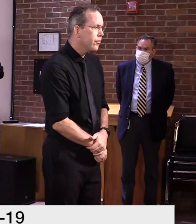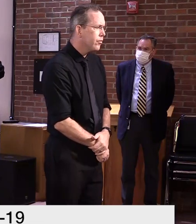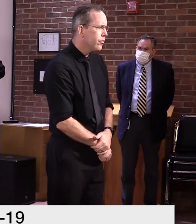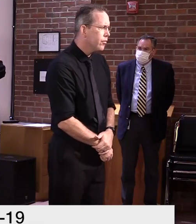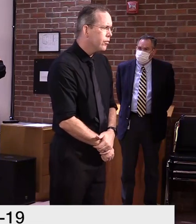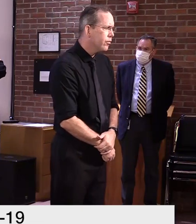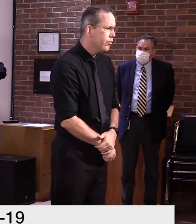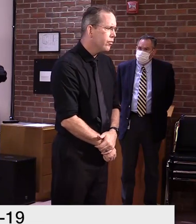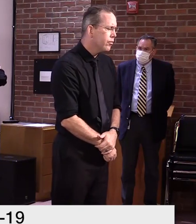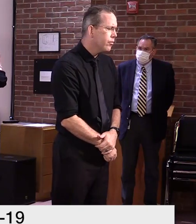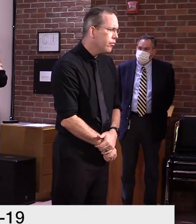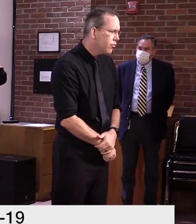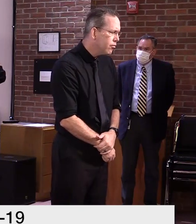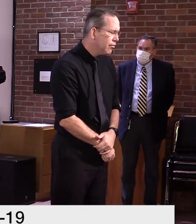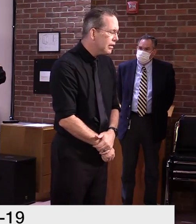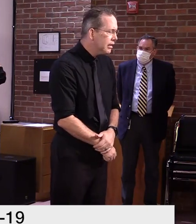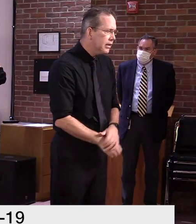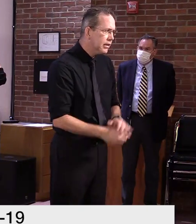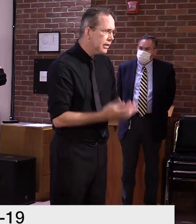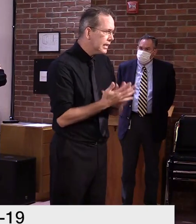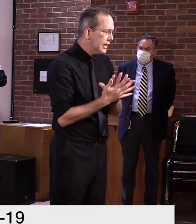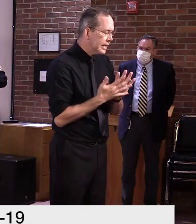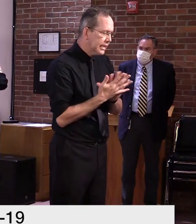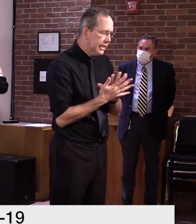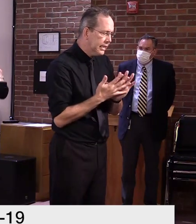Ed, you're not... came out there.